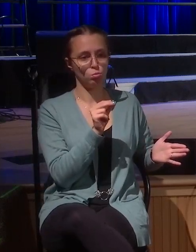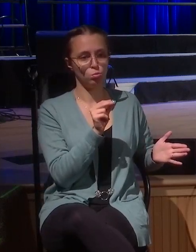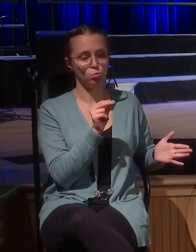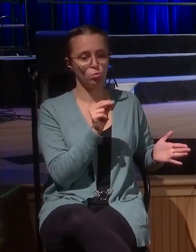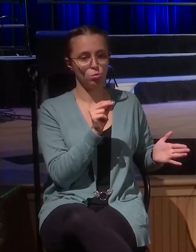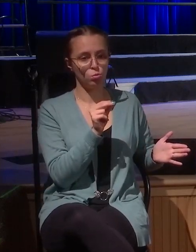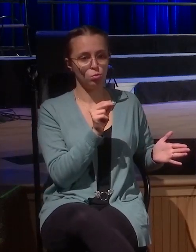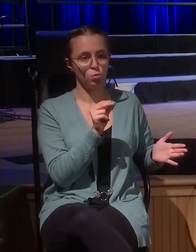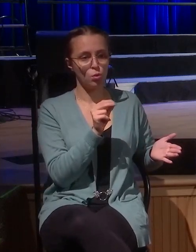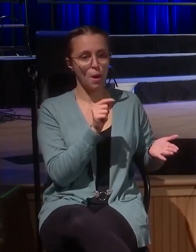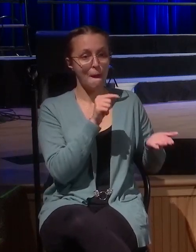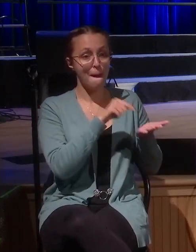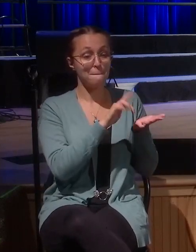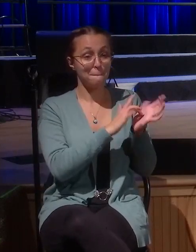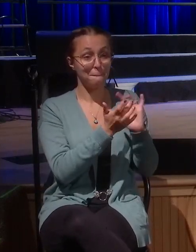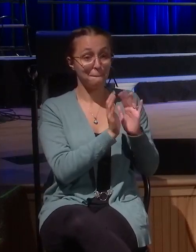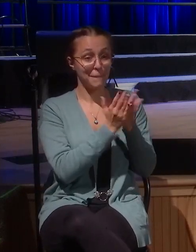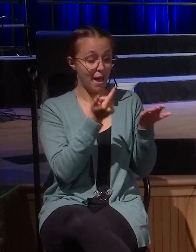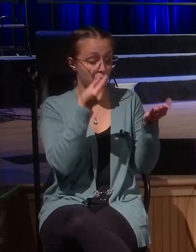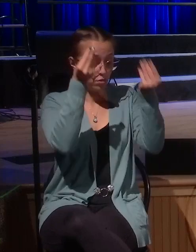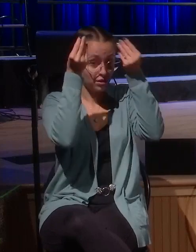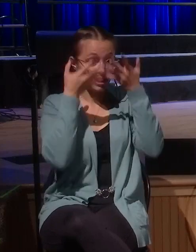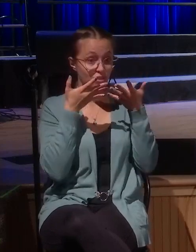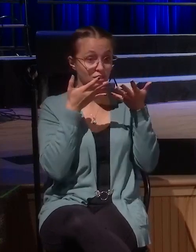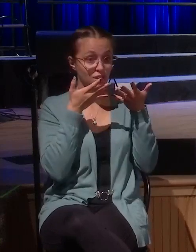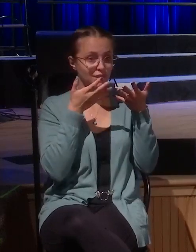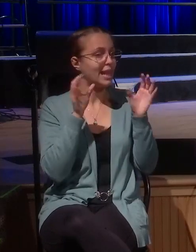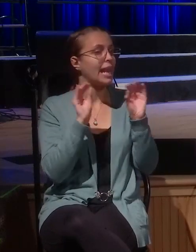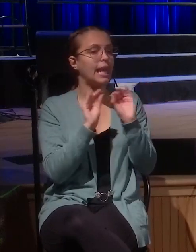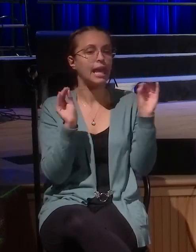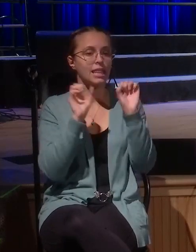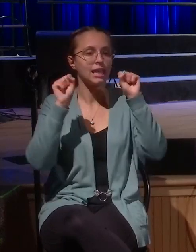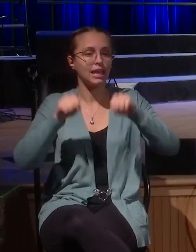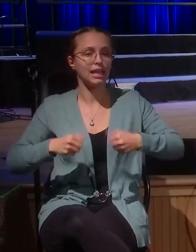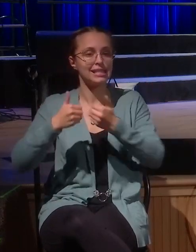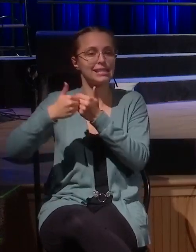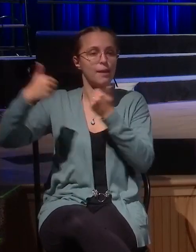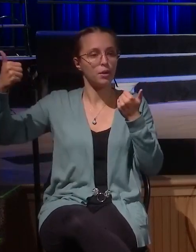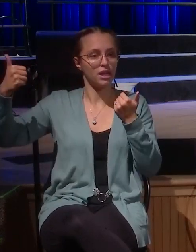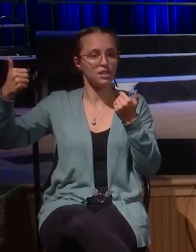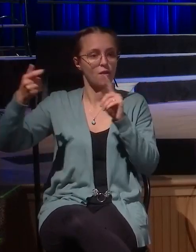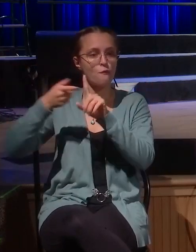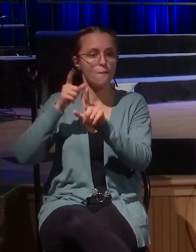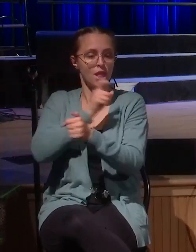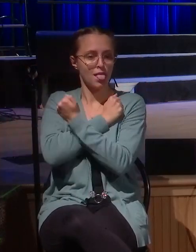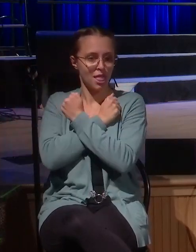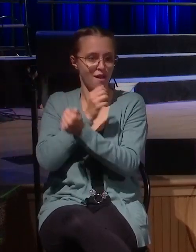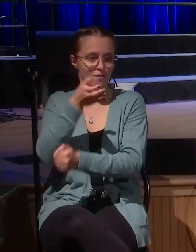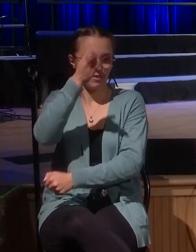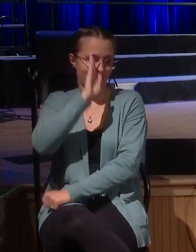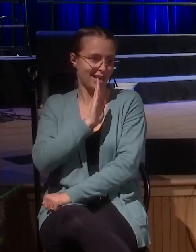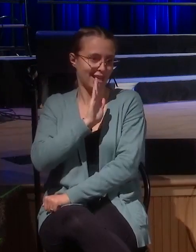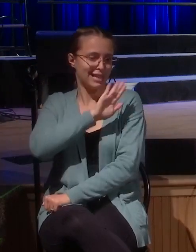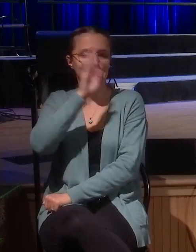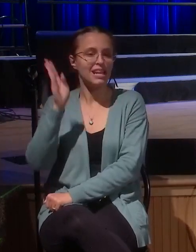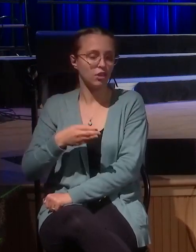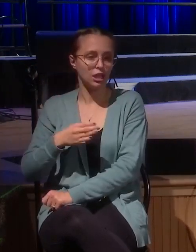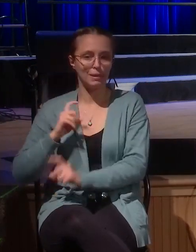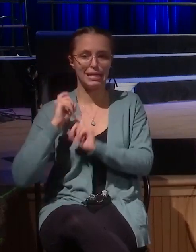The Bible tells us that nothing can separate us from the love of God. It's not stripped from us and given to someone else. That's ridiculous. However, I think